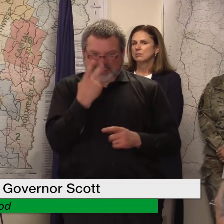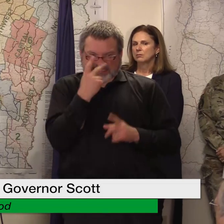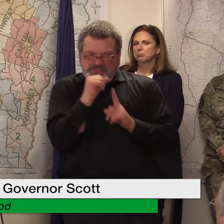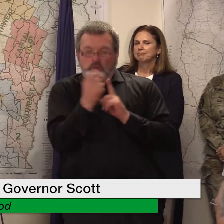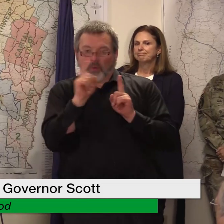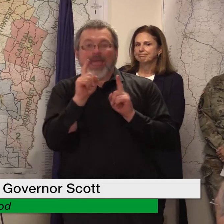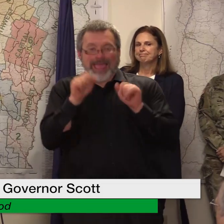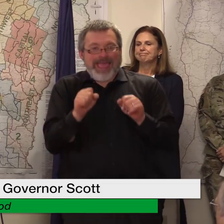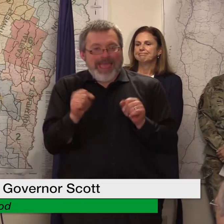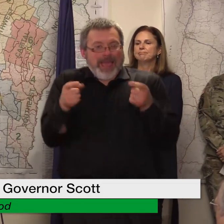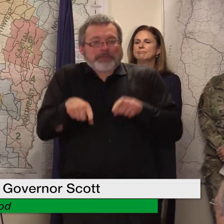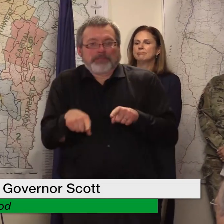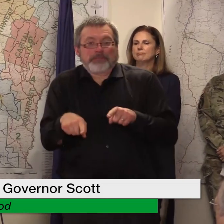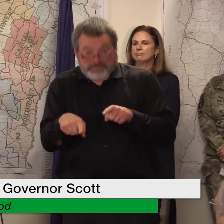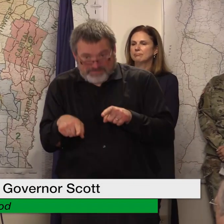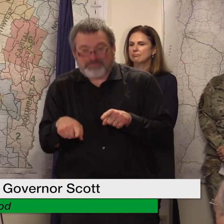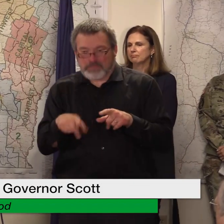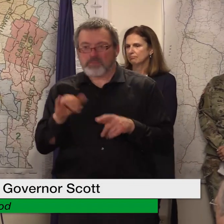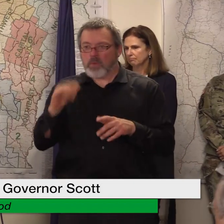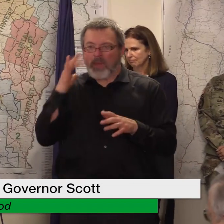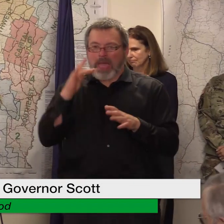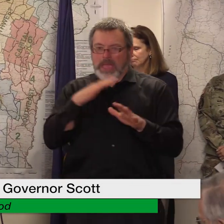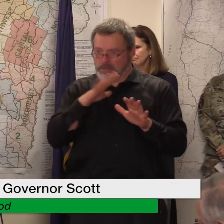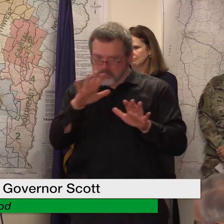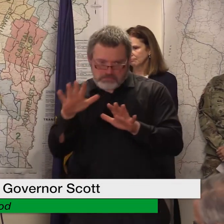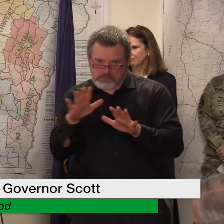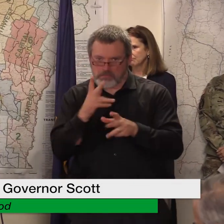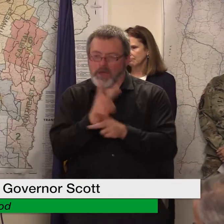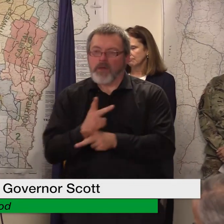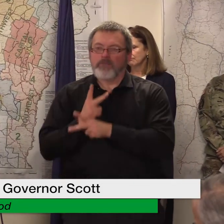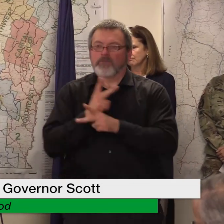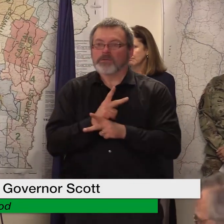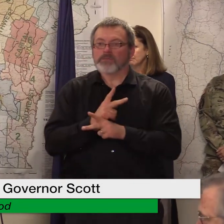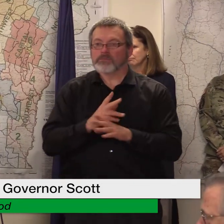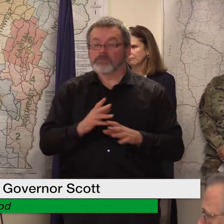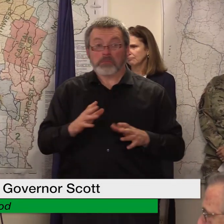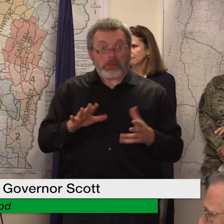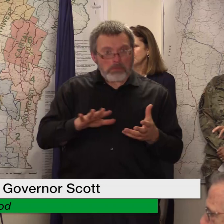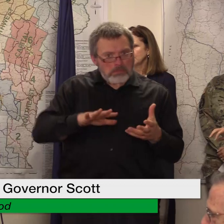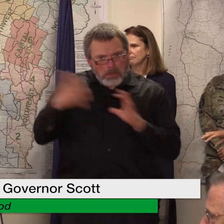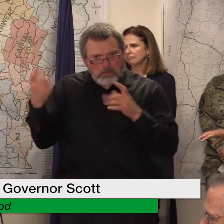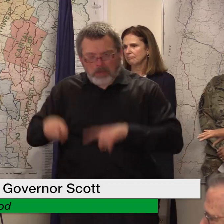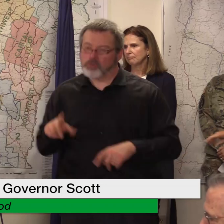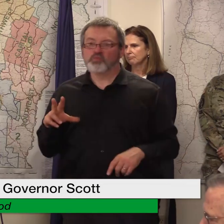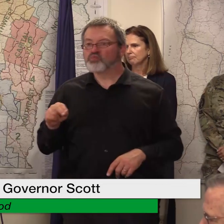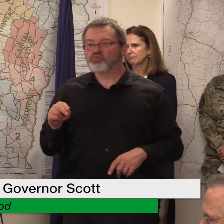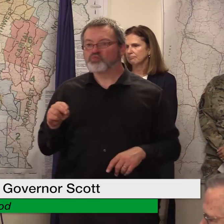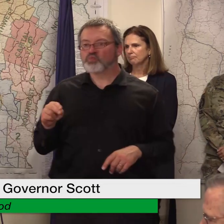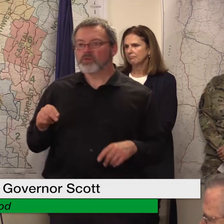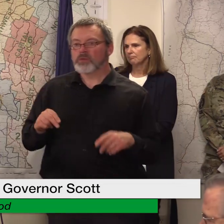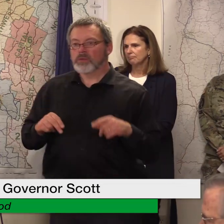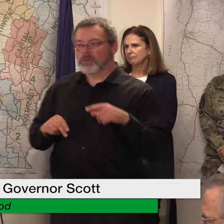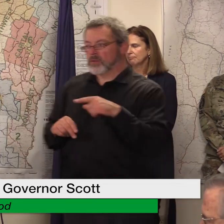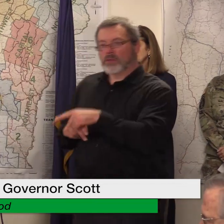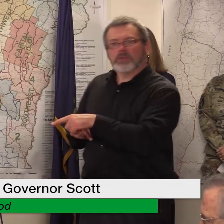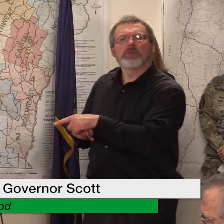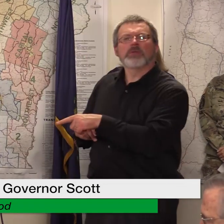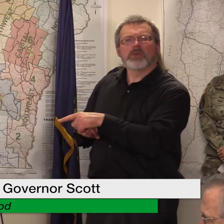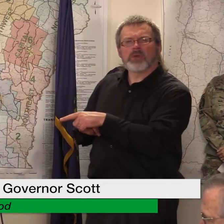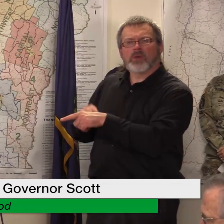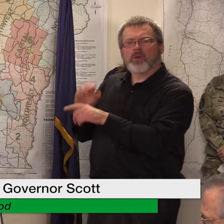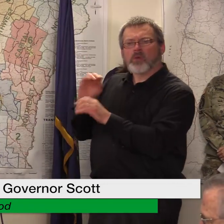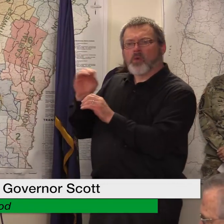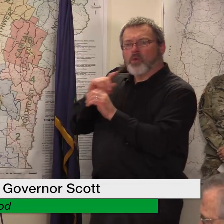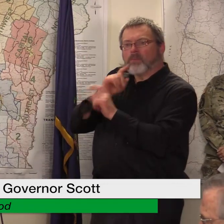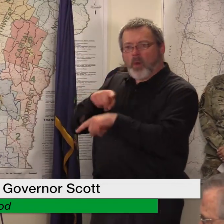uh you know in in very troubled times like this so there have not been reports i we have seen none yet so